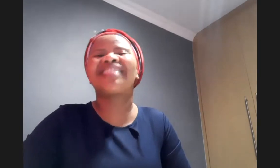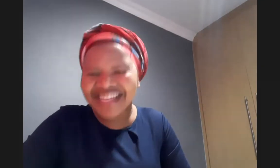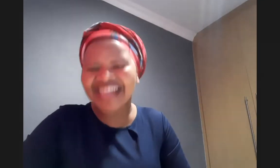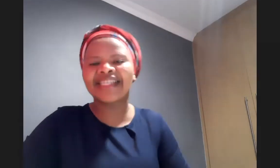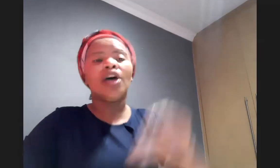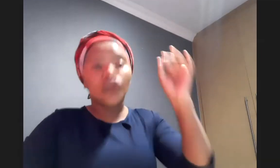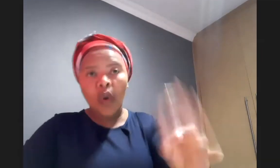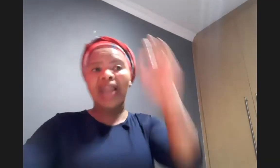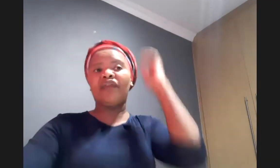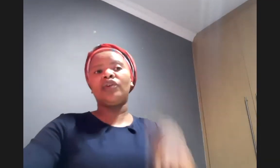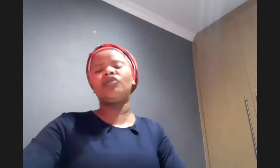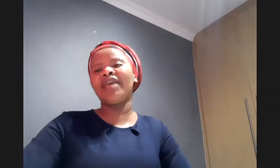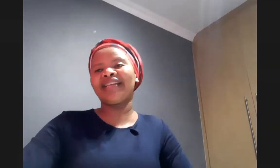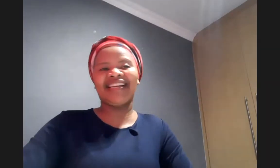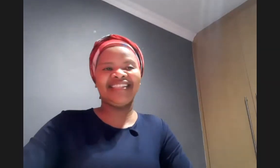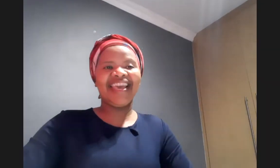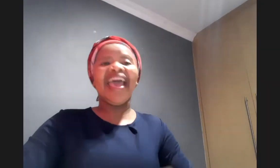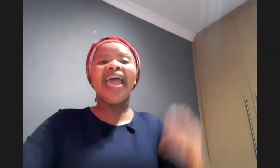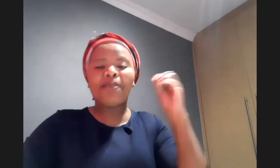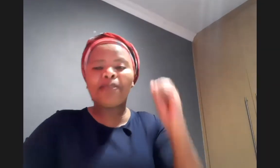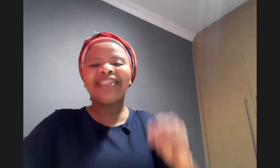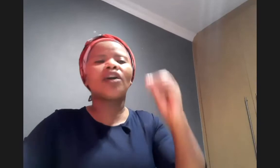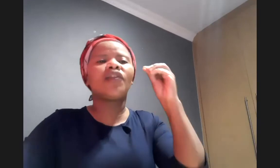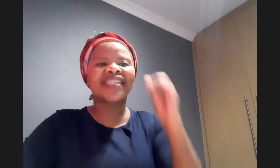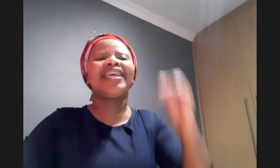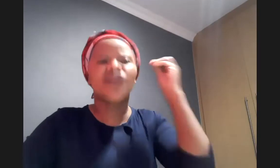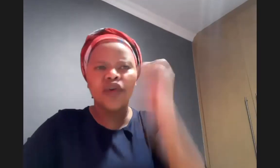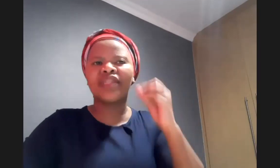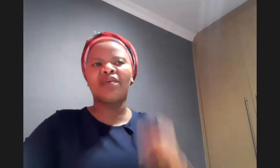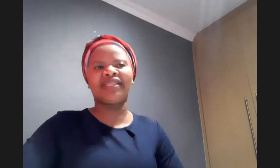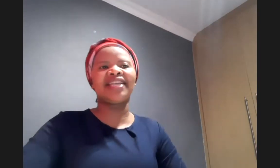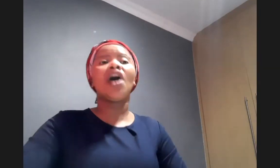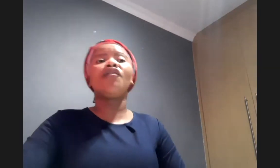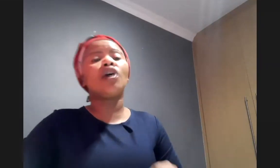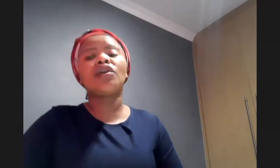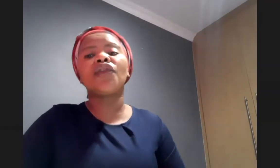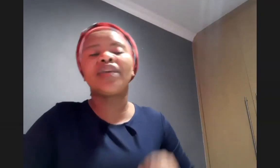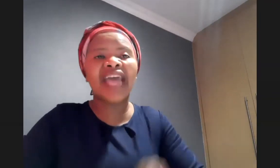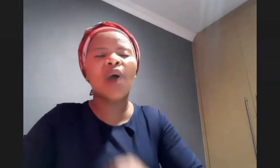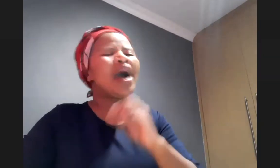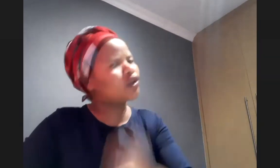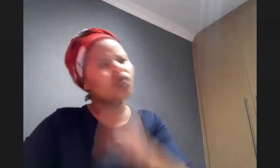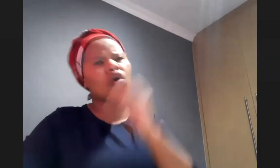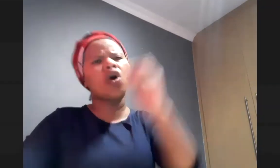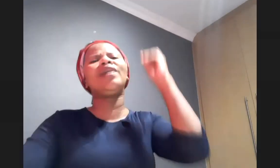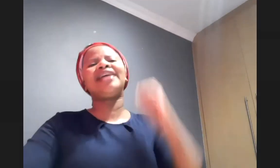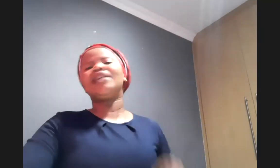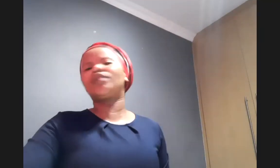sinners 12 to be exact a bunch of he knew there were sinners for those of you here who are too holy to